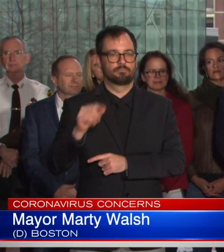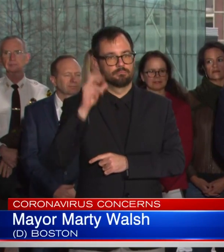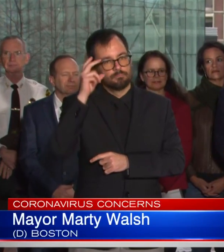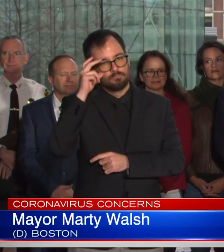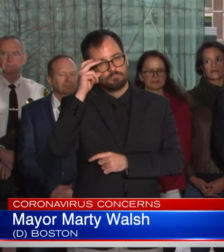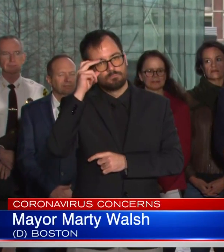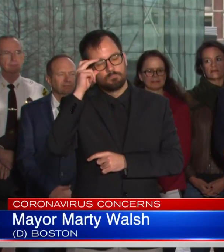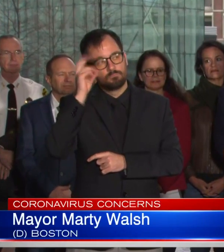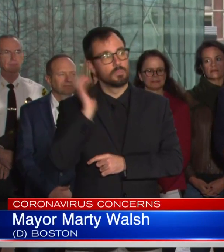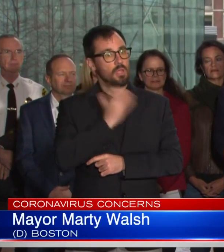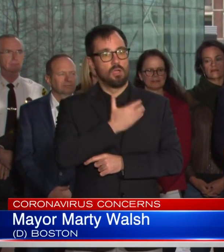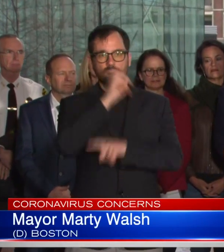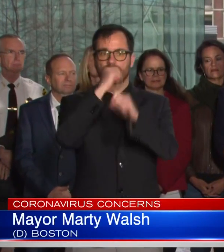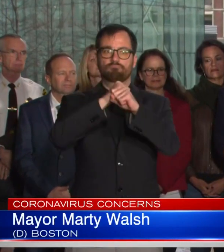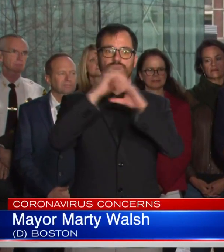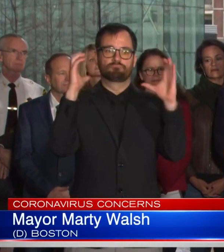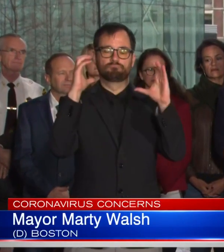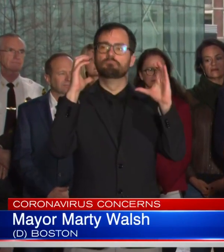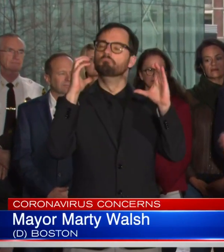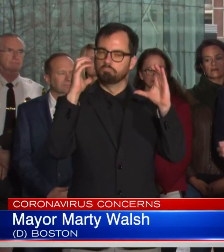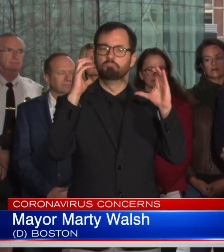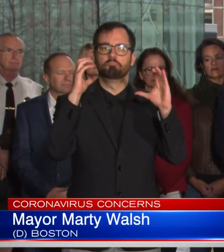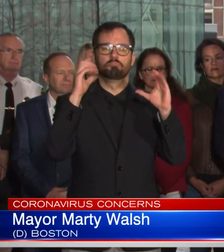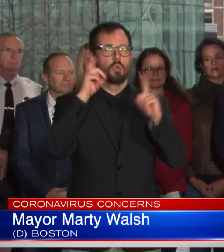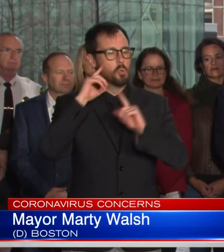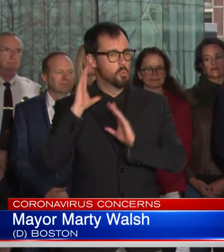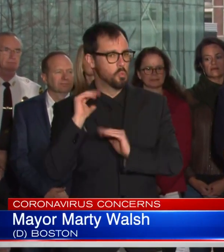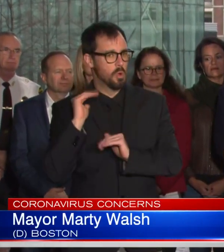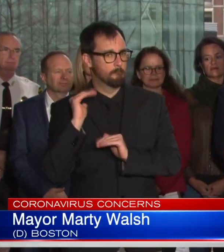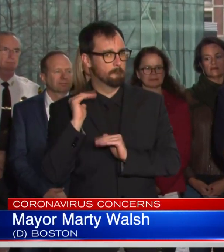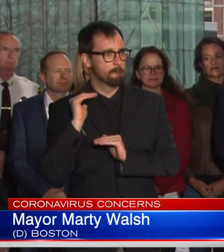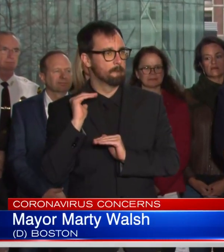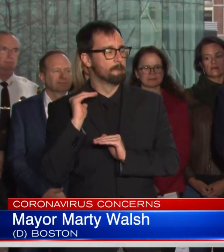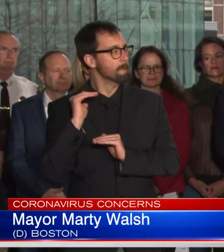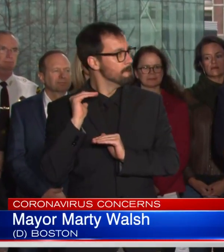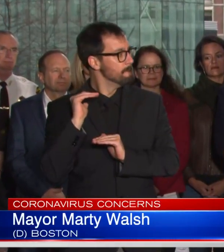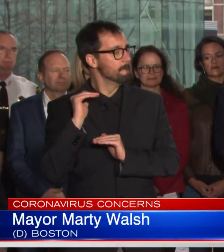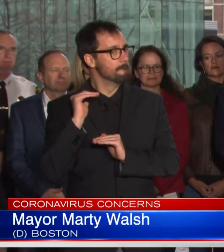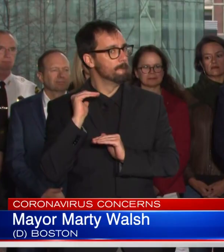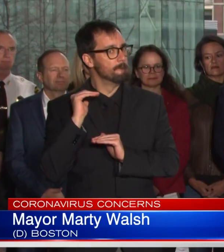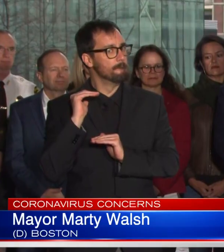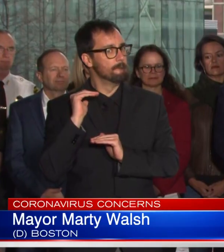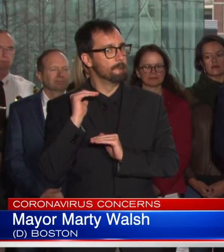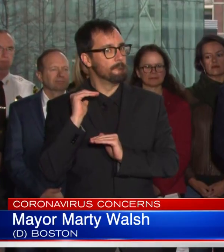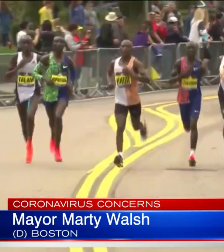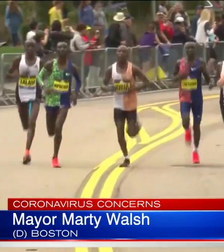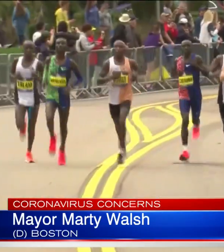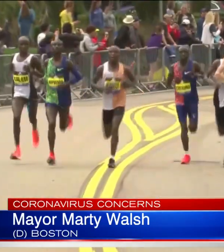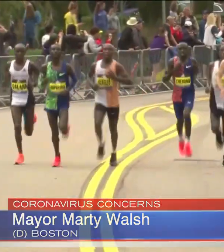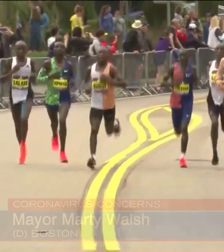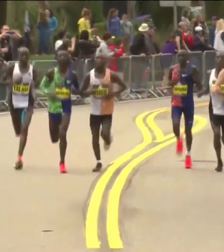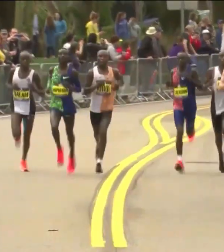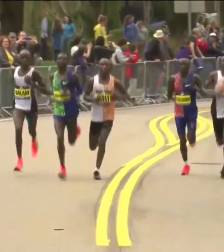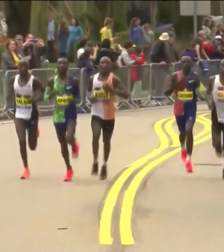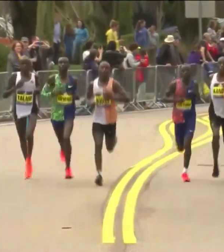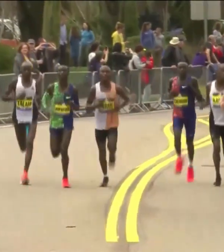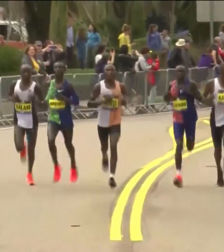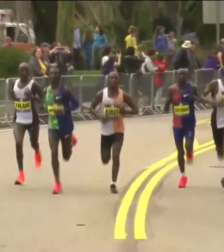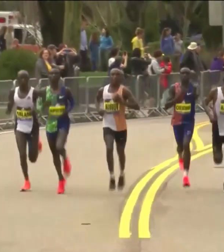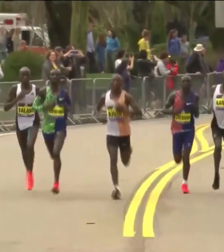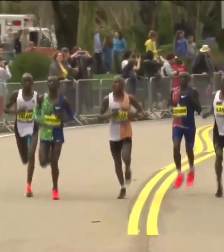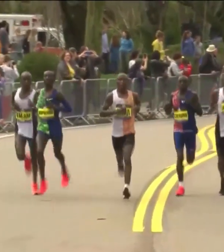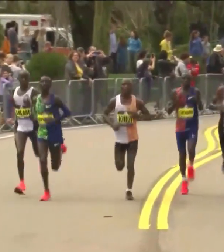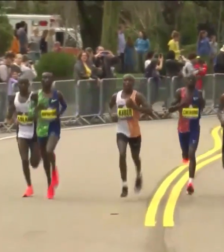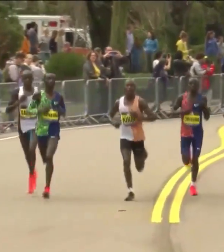a hope right now, is that this state will get us to a safer place in relation to the spread of the coronavirus. Runners won't be coming down